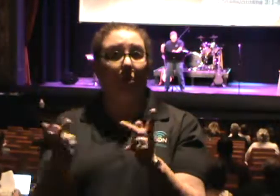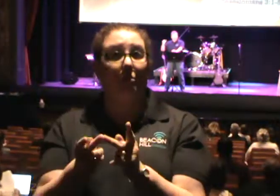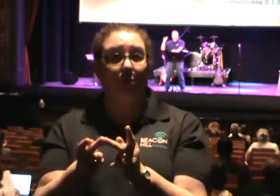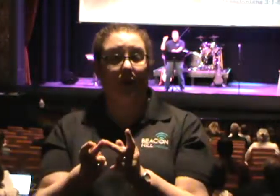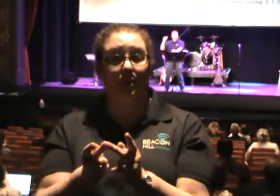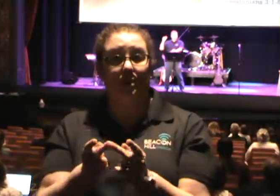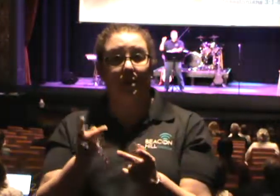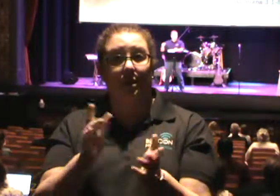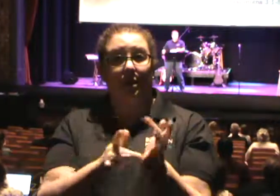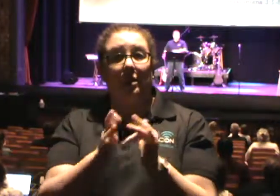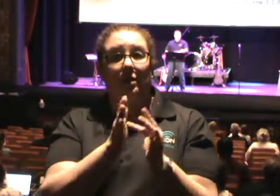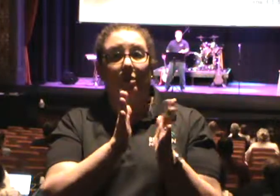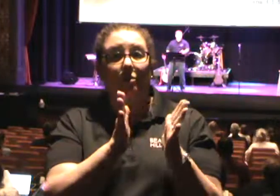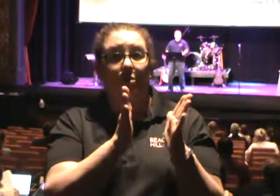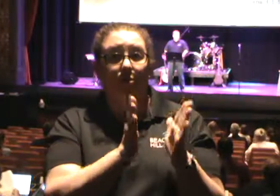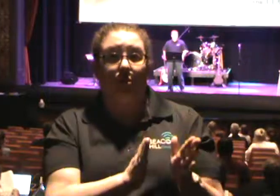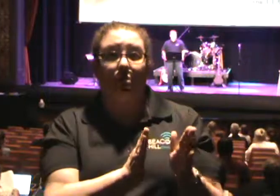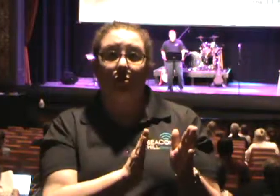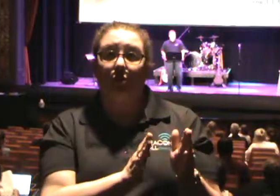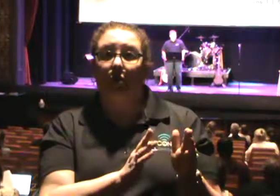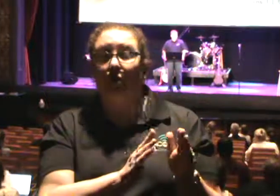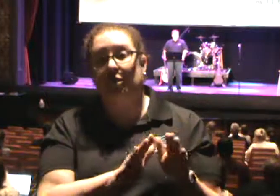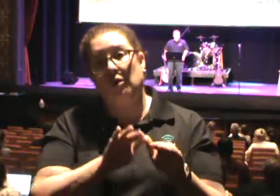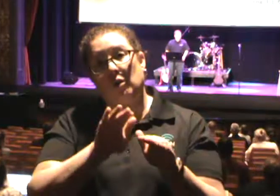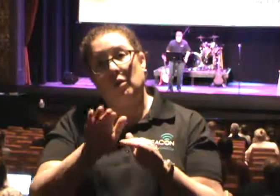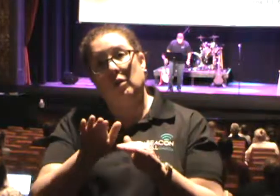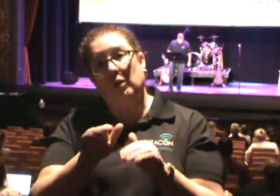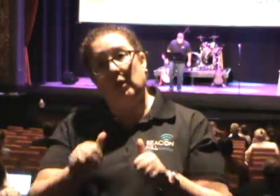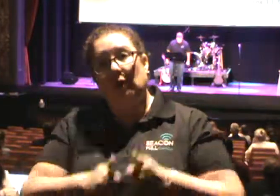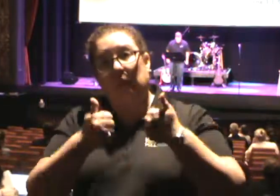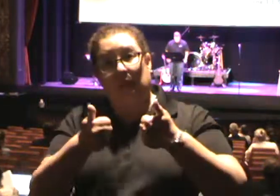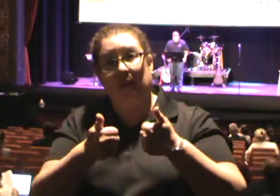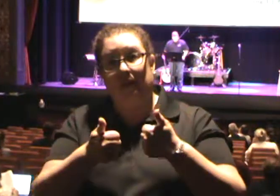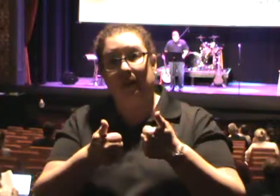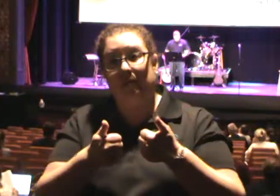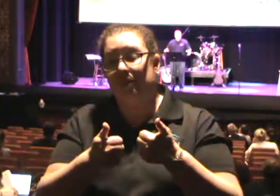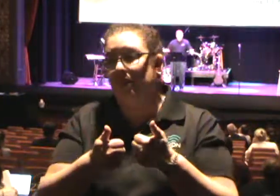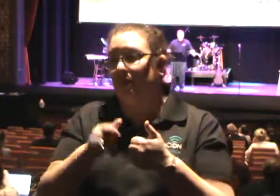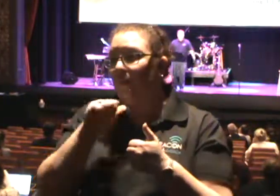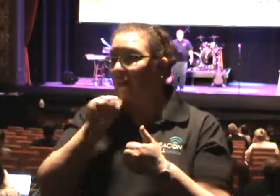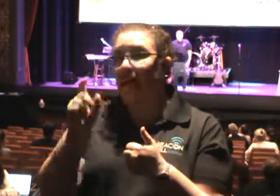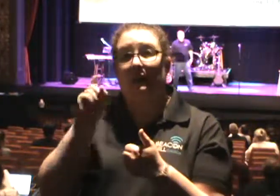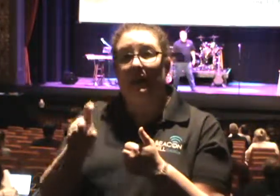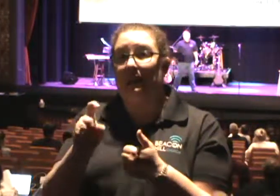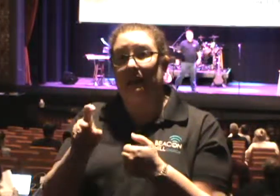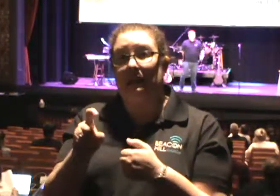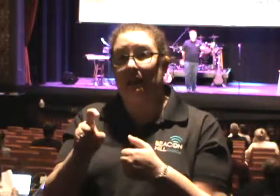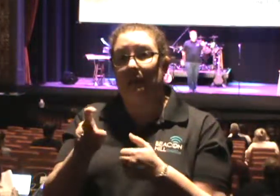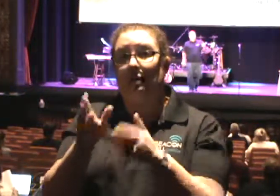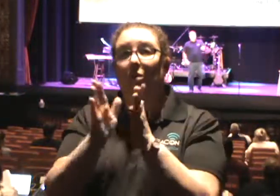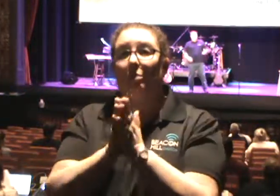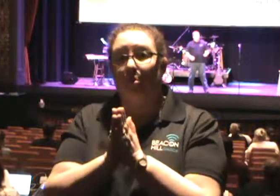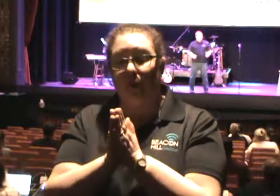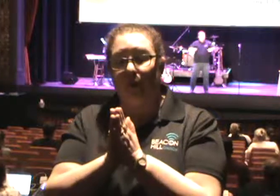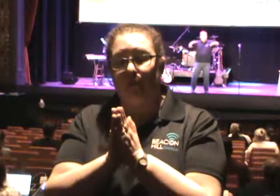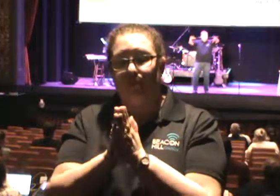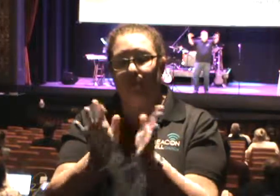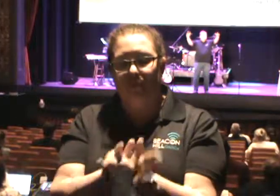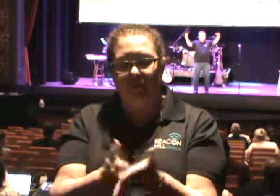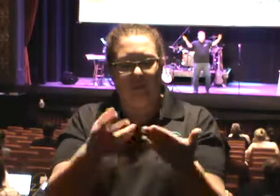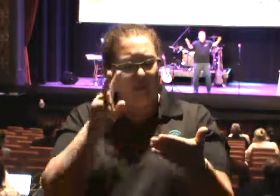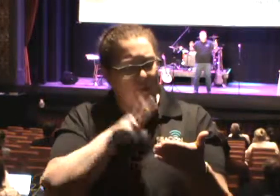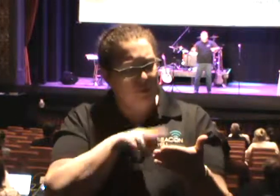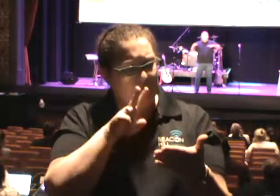where you have progressed beyond the need for prayer. You look through the Bible and you see Paul, and